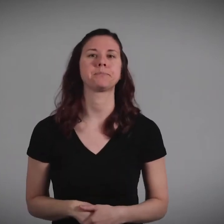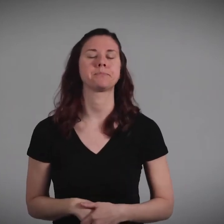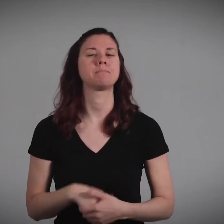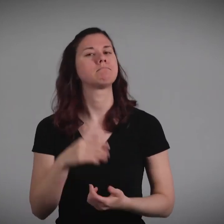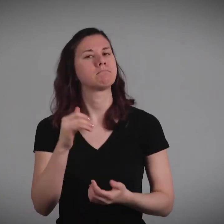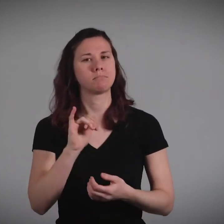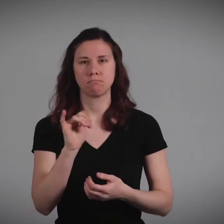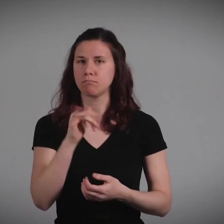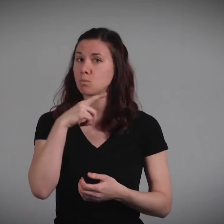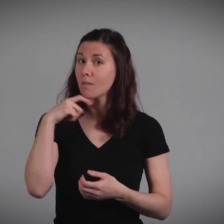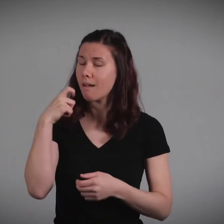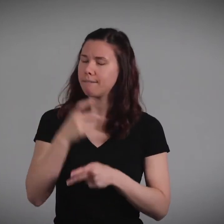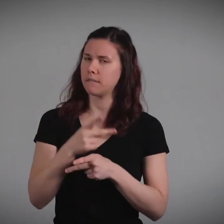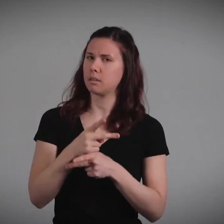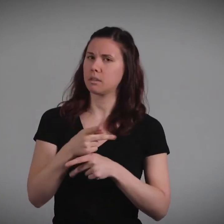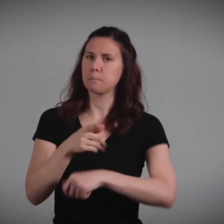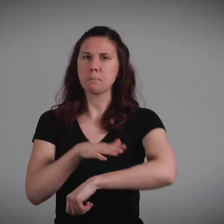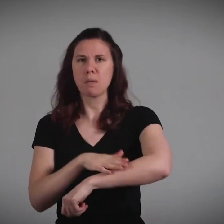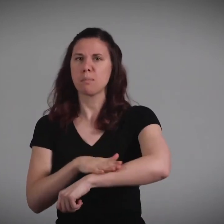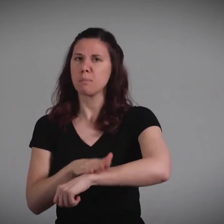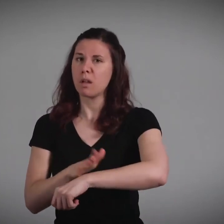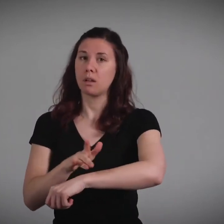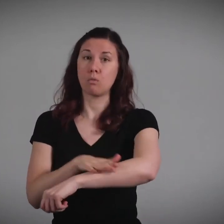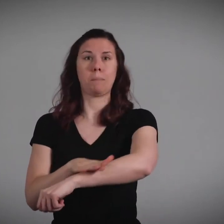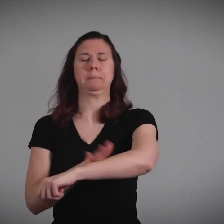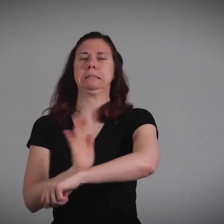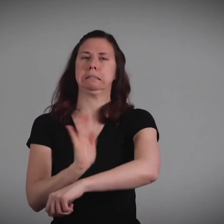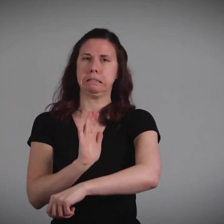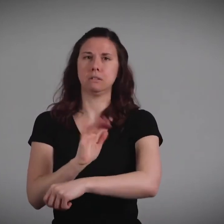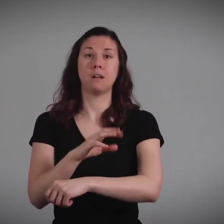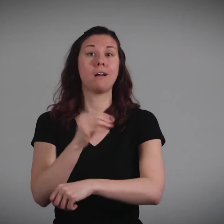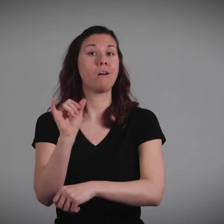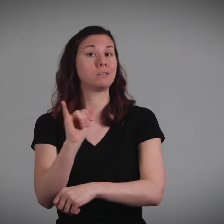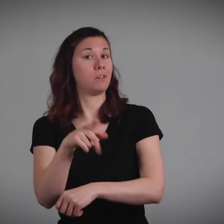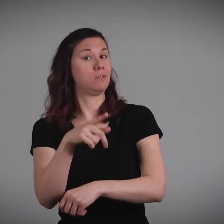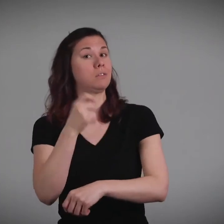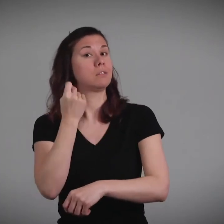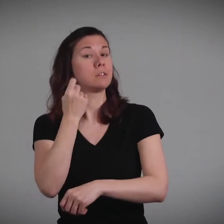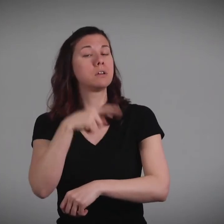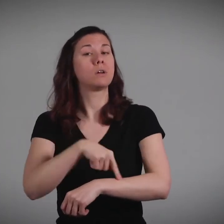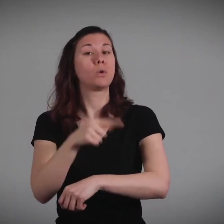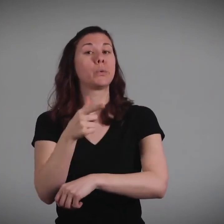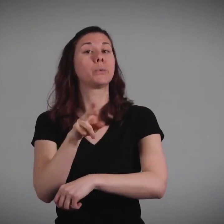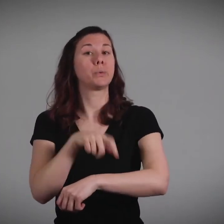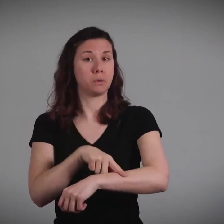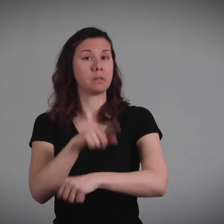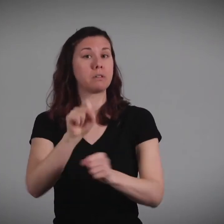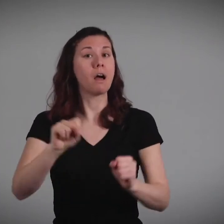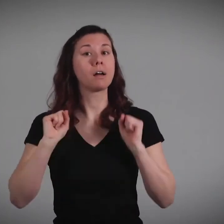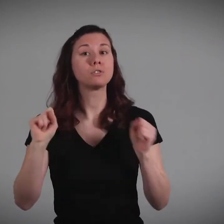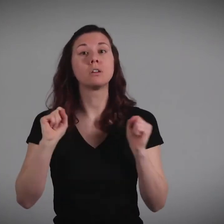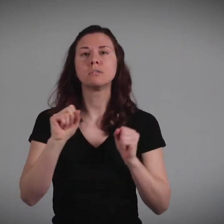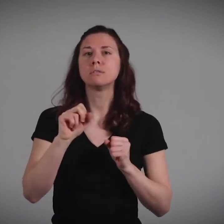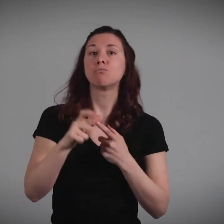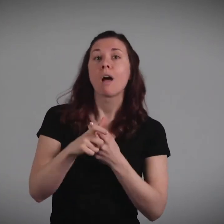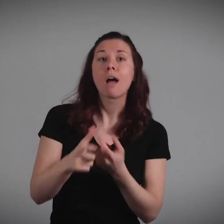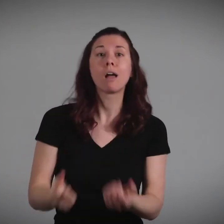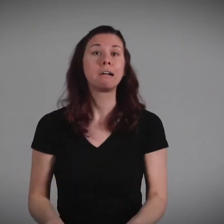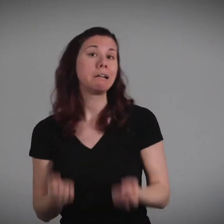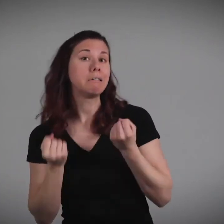Don't rub the glued area to dry it. Just pat it dry. Don't do any heavy exercise that causes you to sweat because the sweat